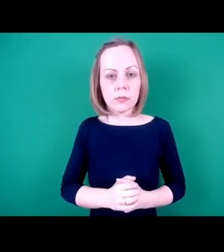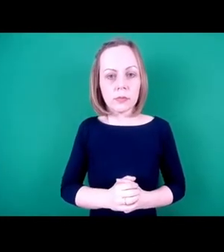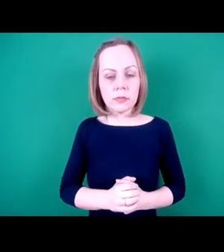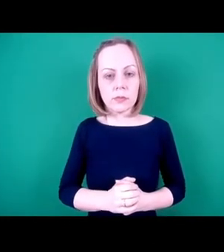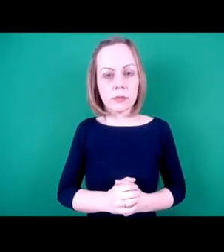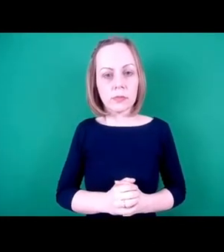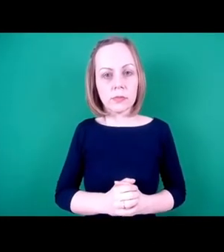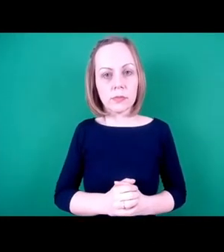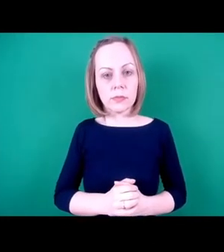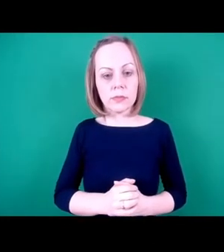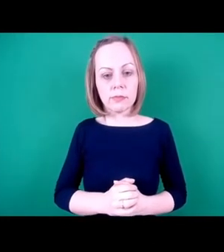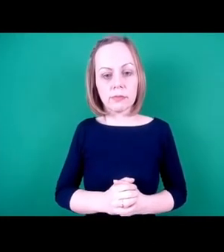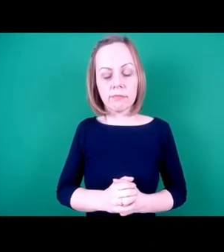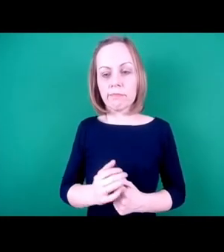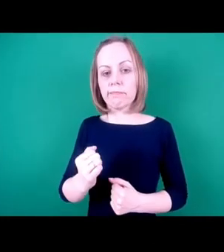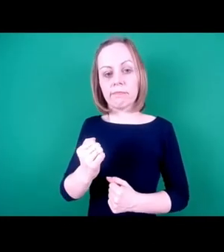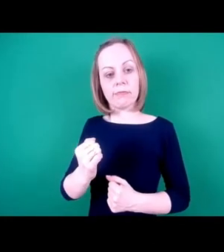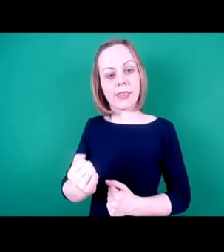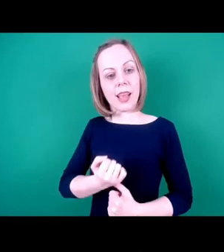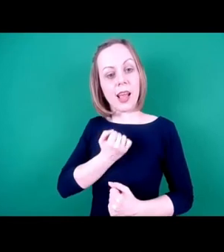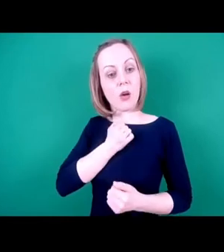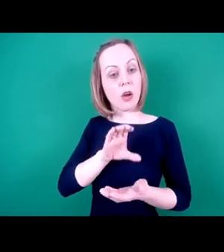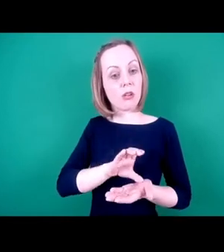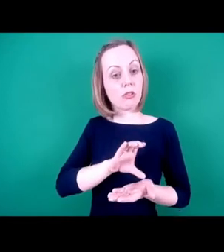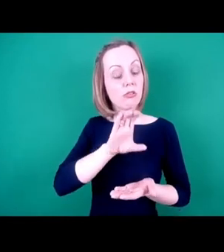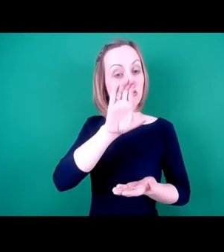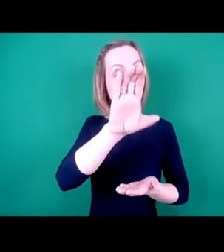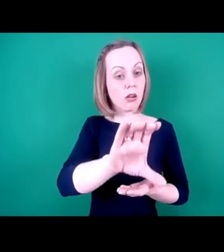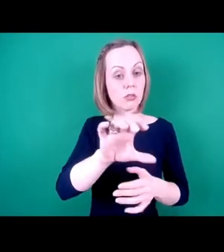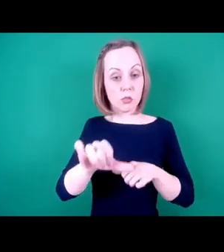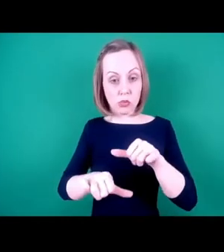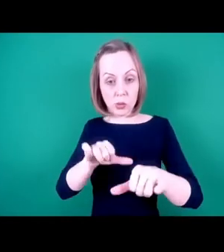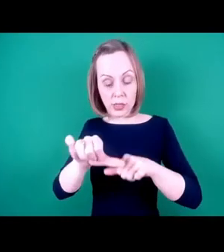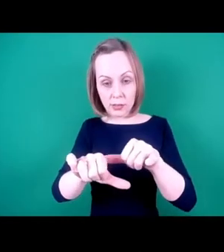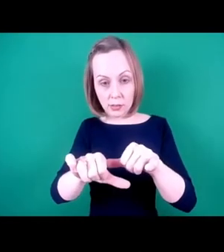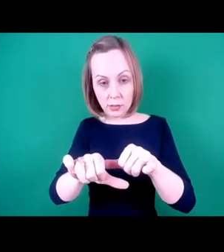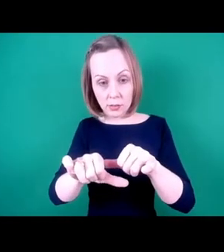changed our grant process to ensure that DEI is included.